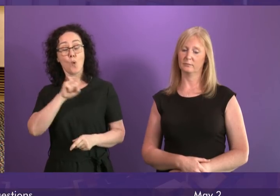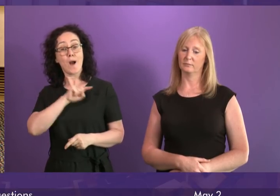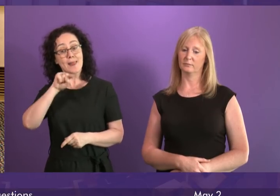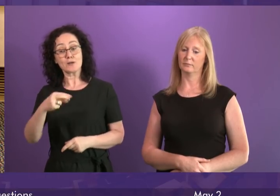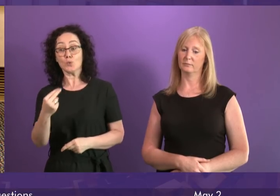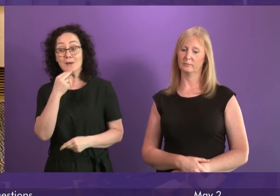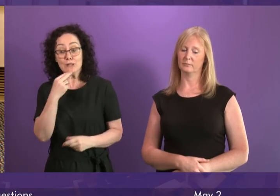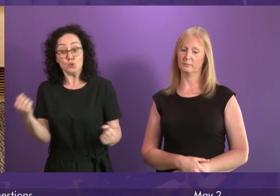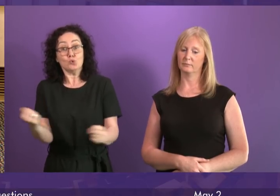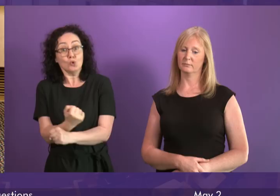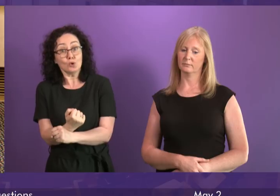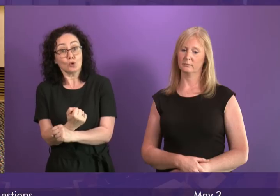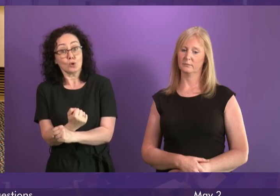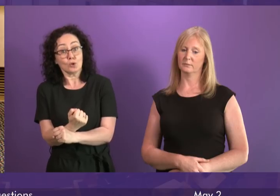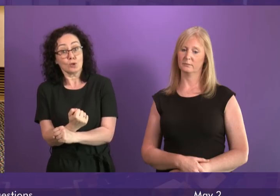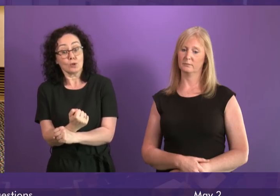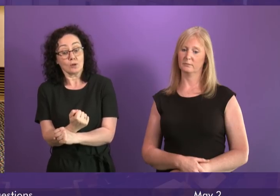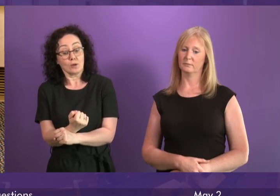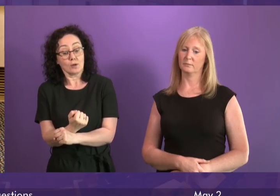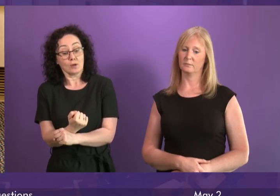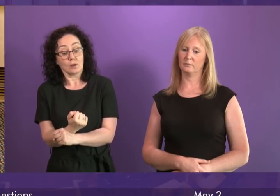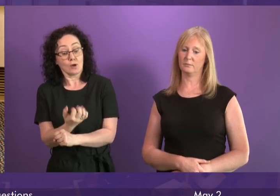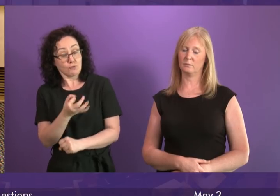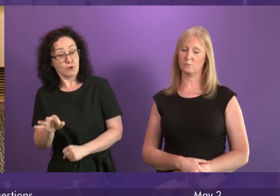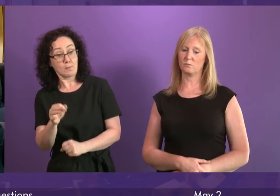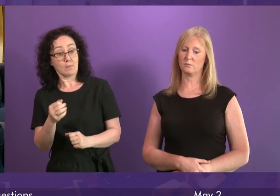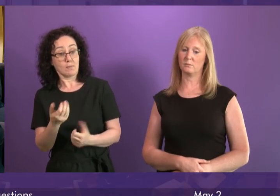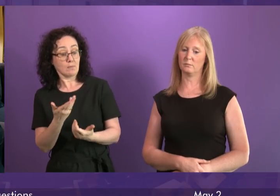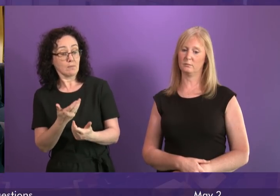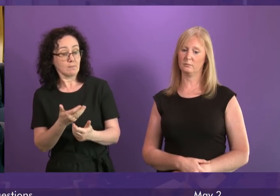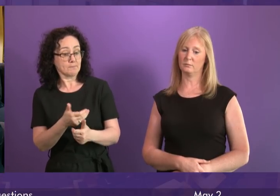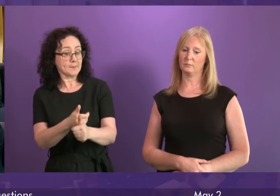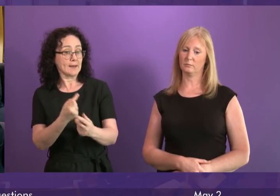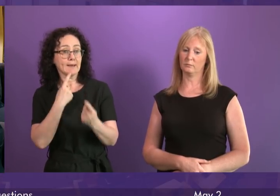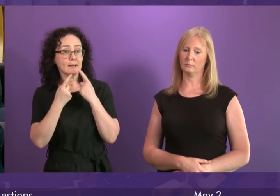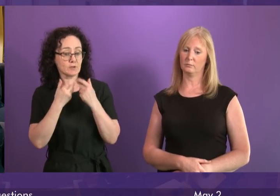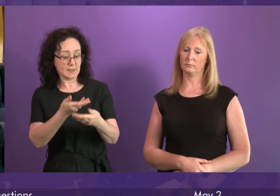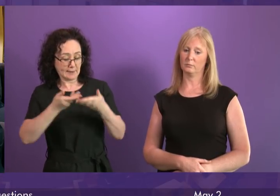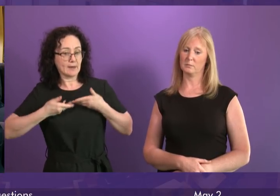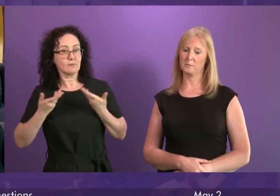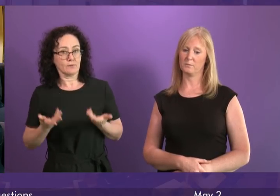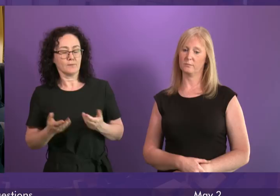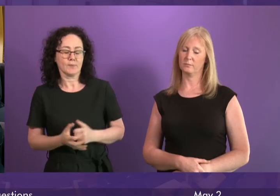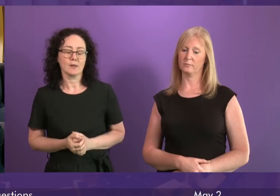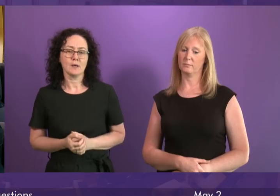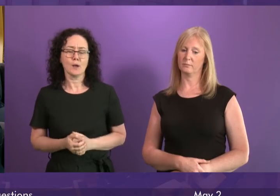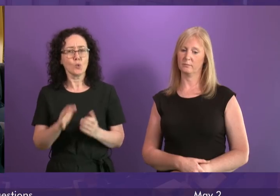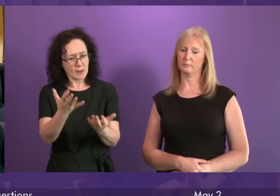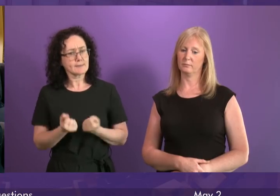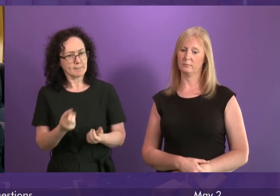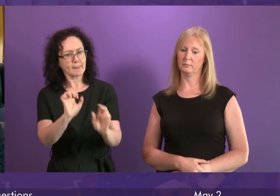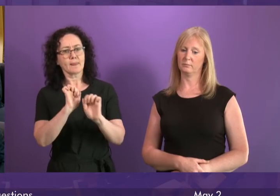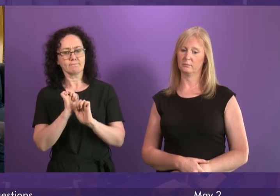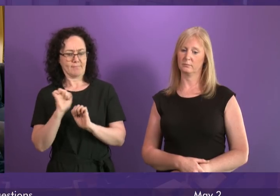require to do in light of the advice that we are accepting today so we take that responsibility but again can I say to the